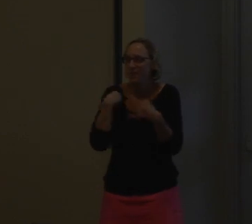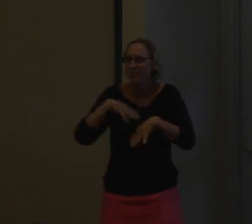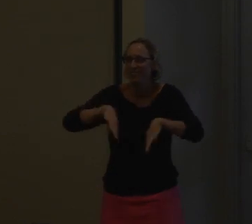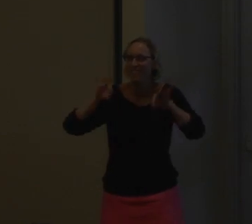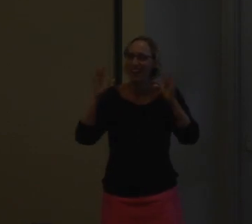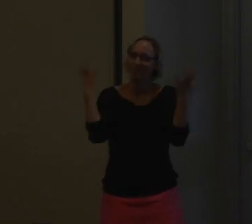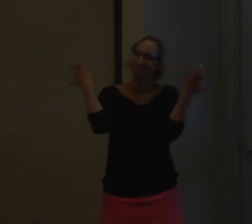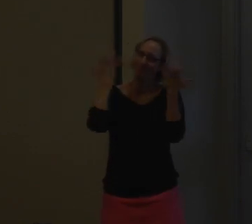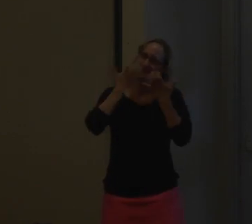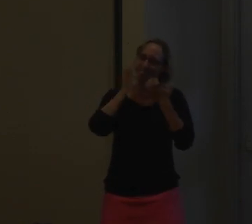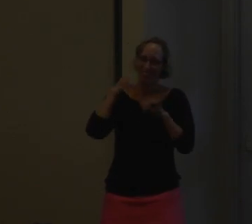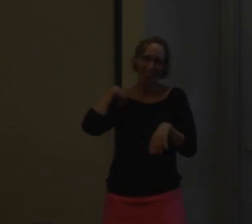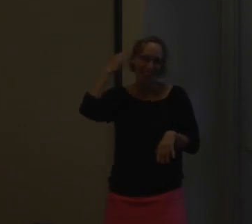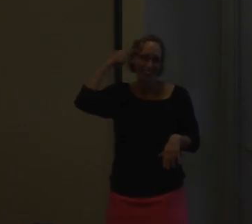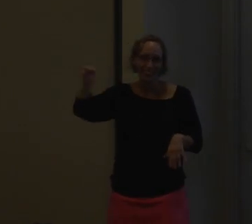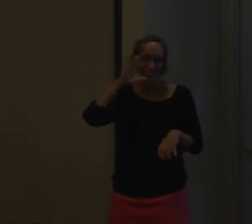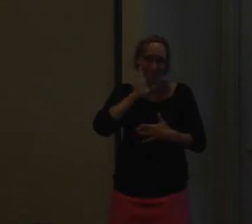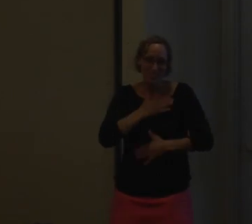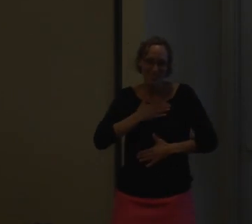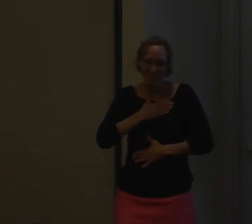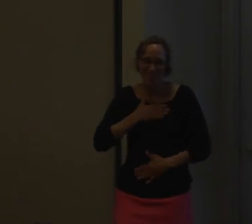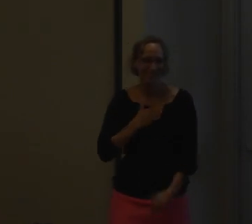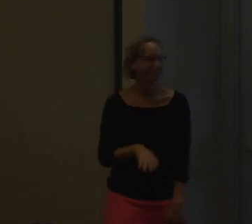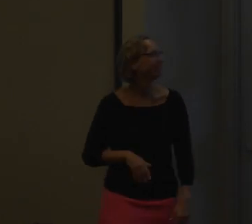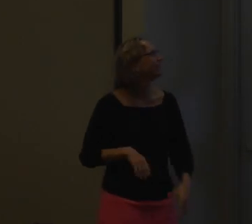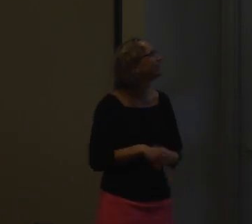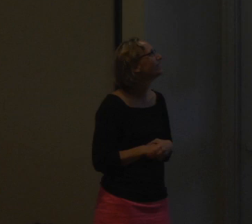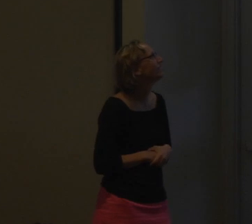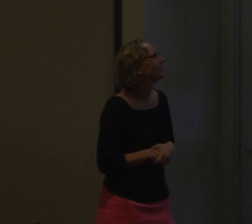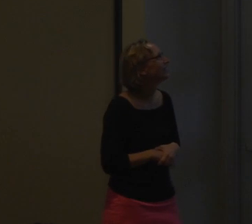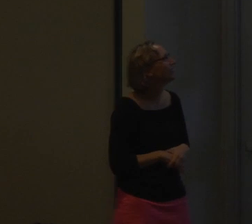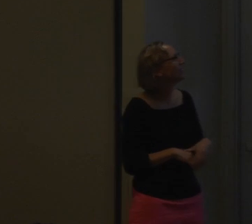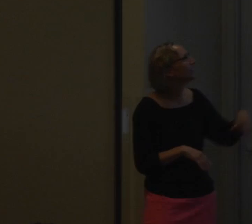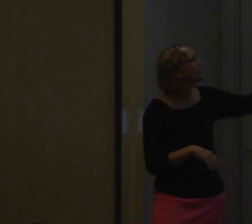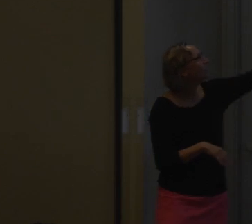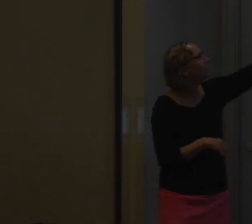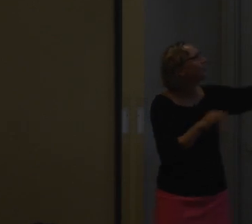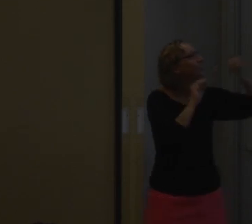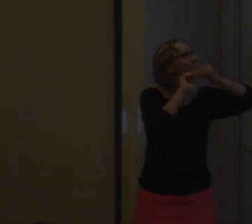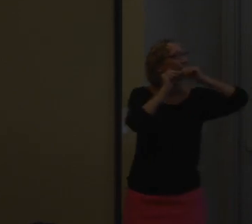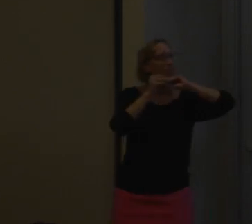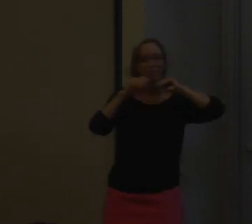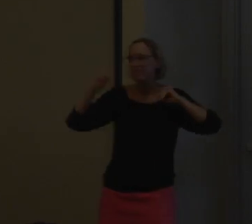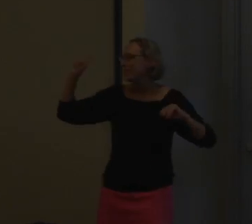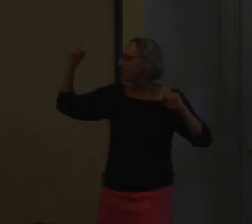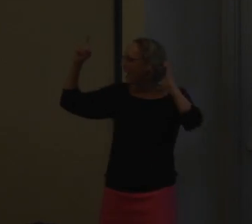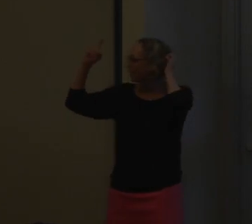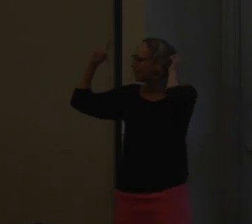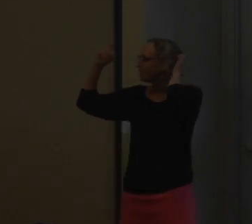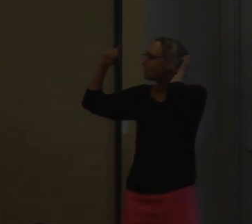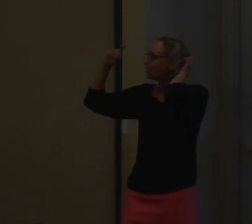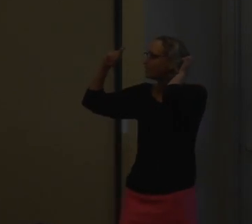questions that I thought were amazing that I thought you guys would enjoy. And here's some of the answers. So number one,